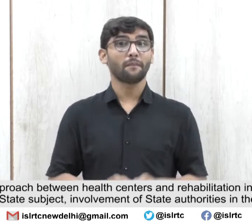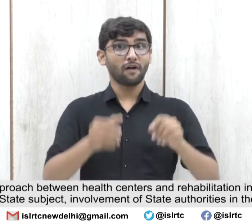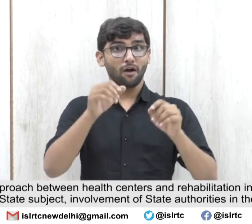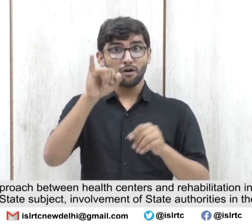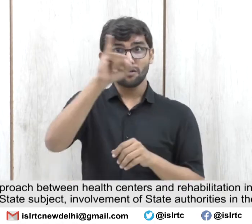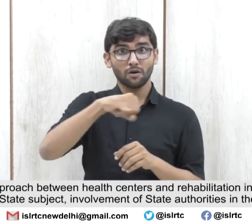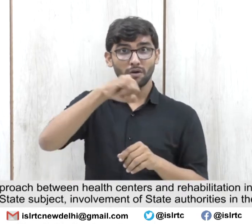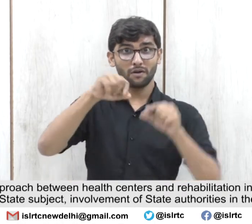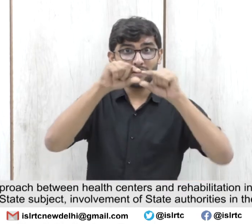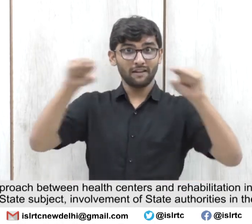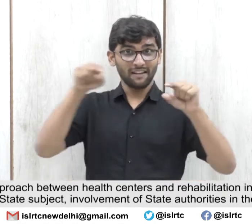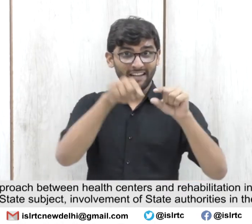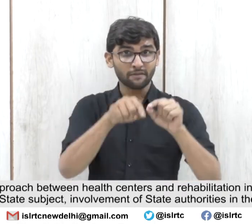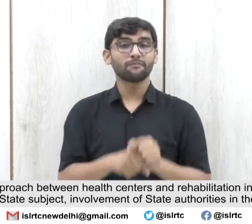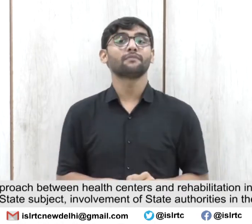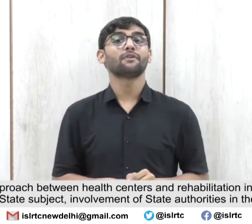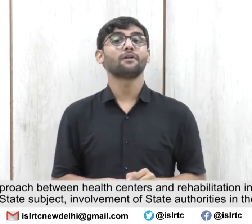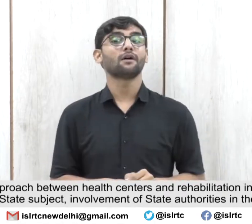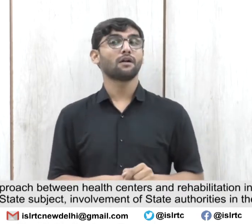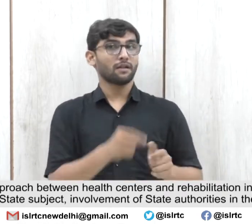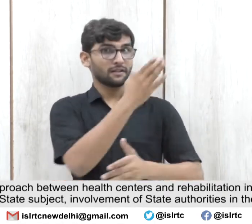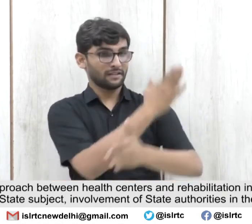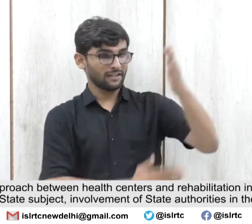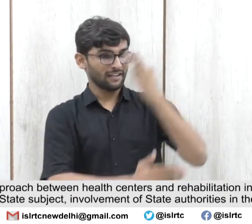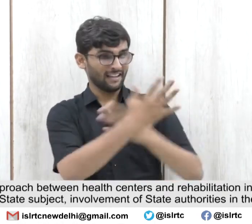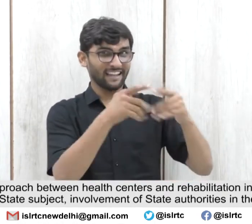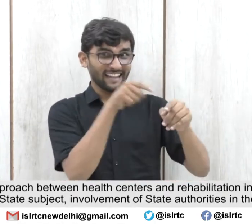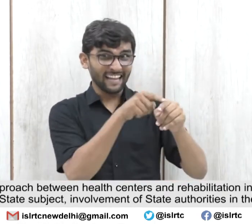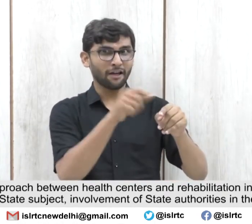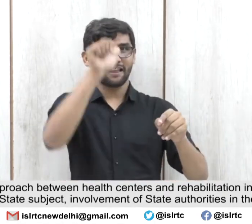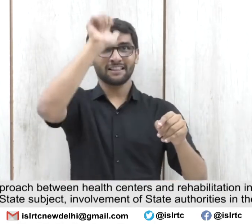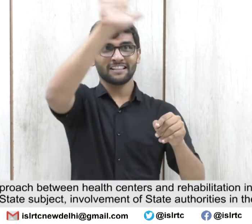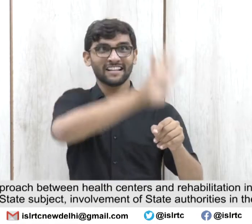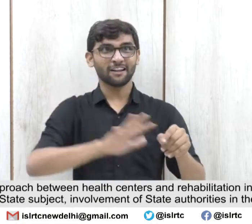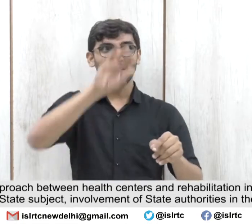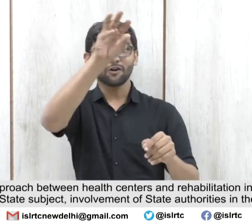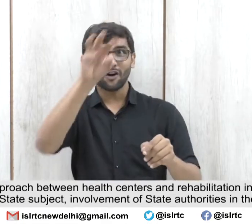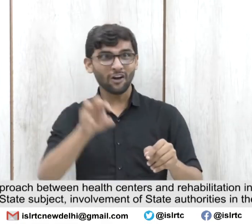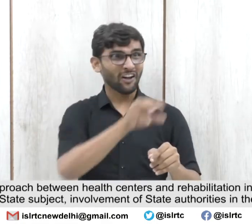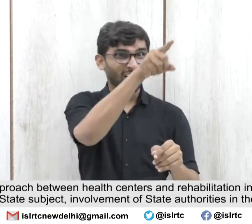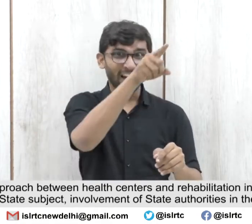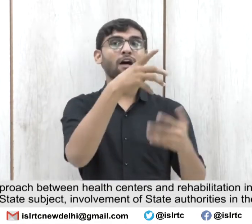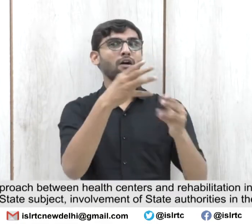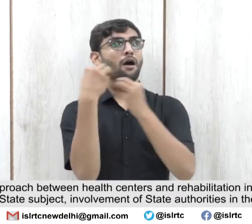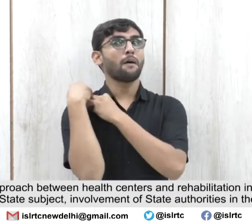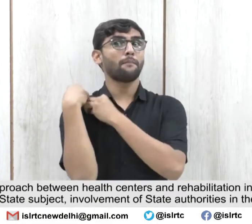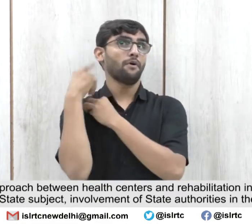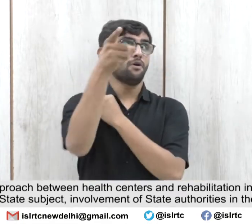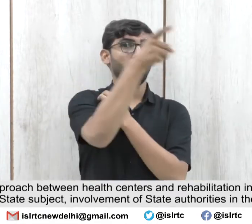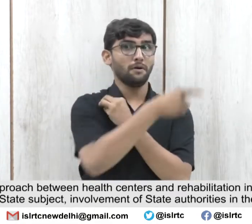Disability being a state subject, involvement of state authorities